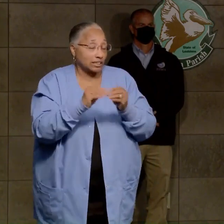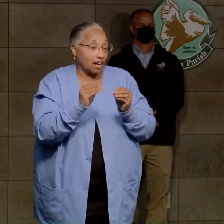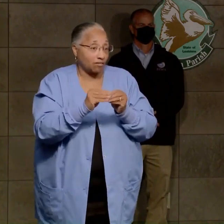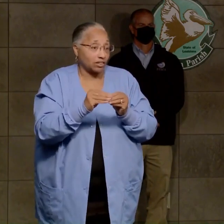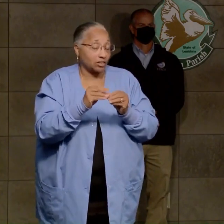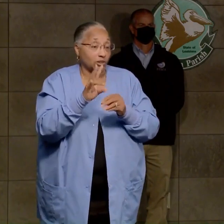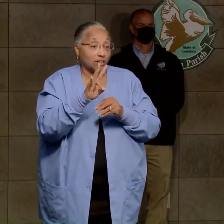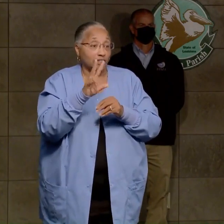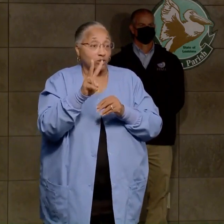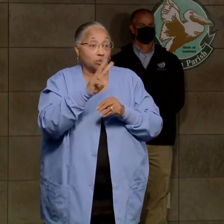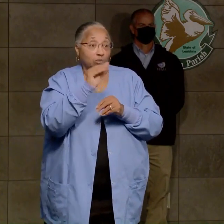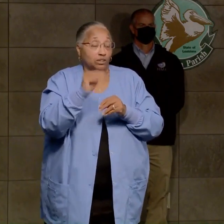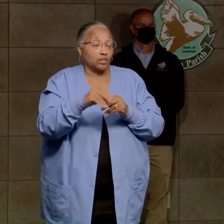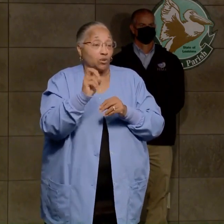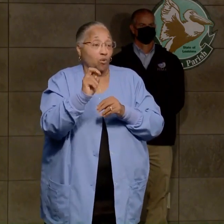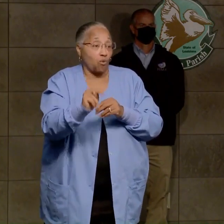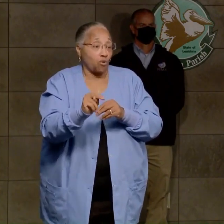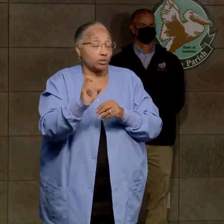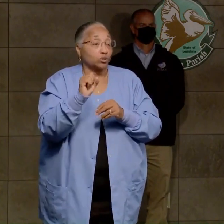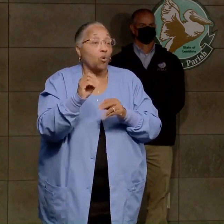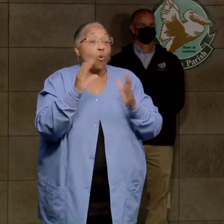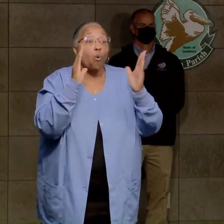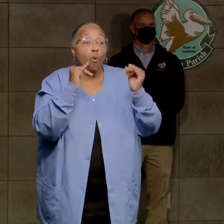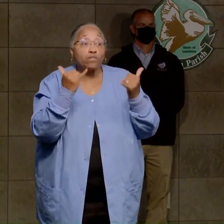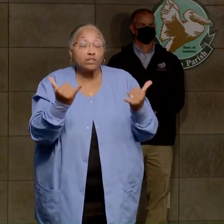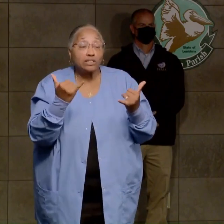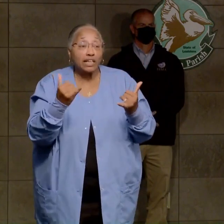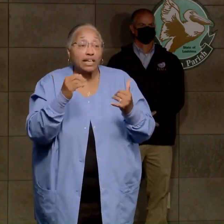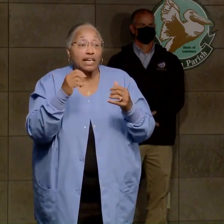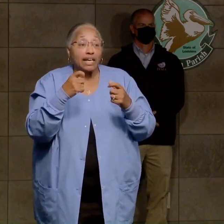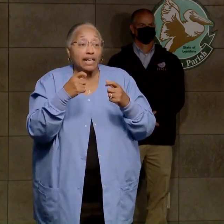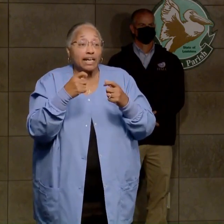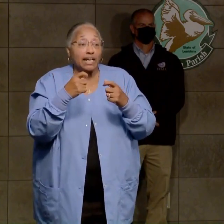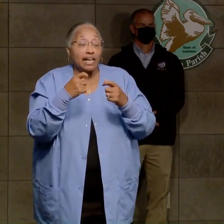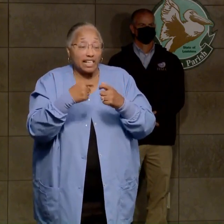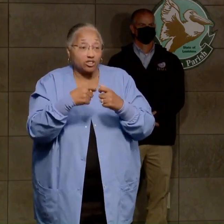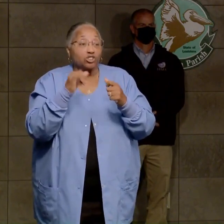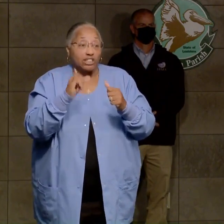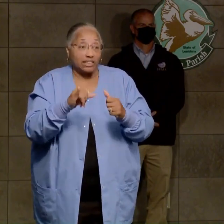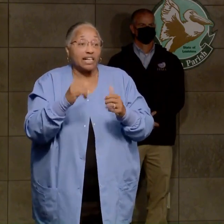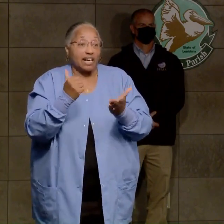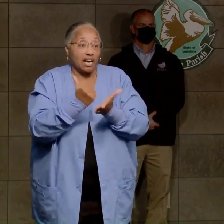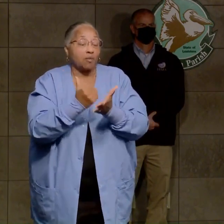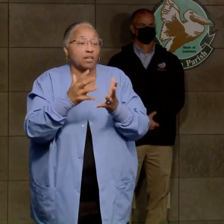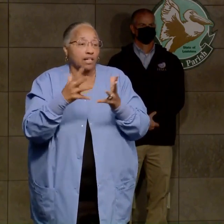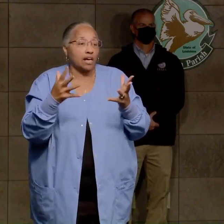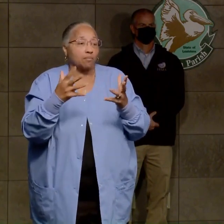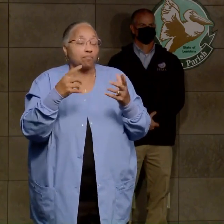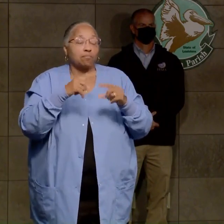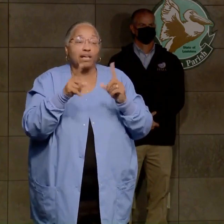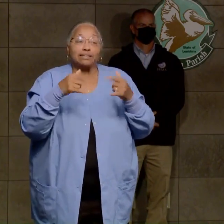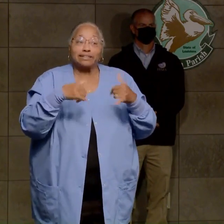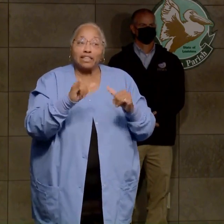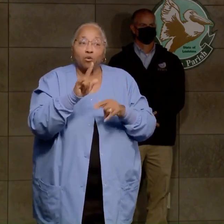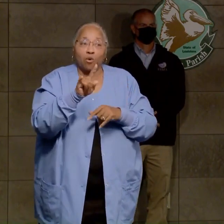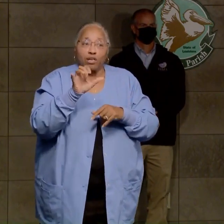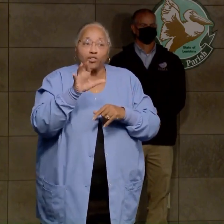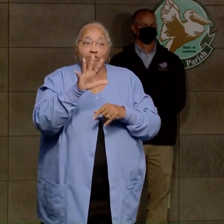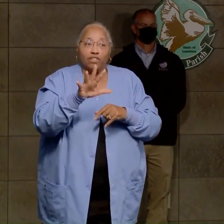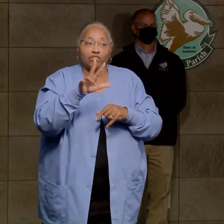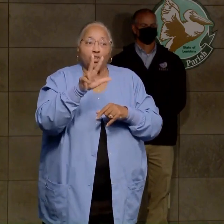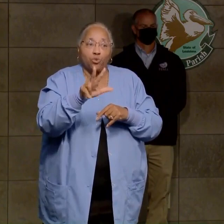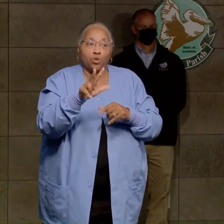So hopefully today Entergy is able to make a big dent. But right now we're still out 153,280